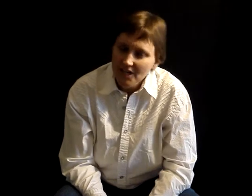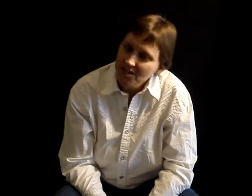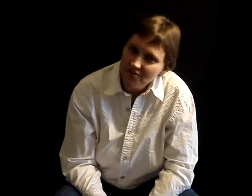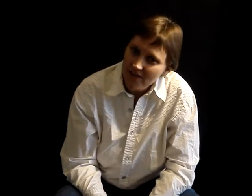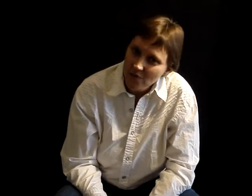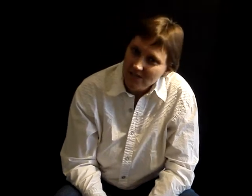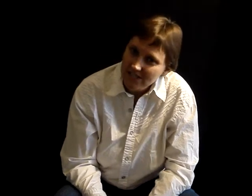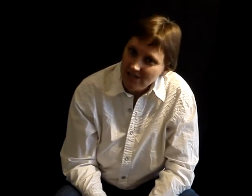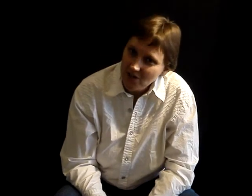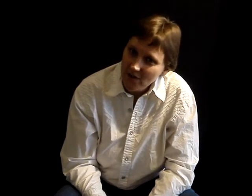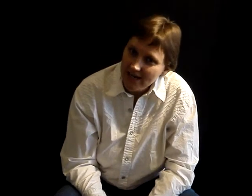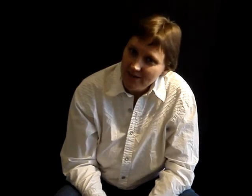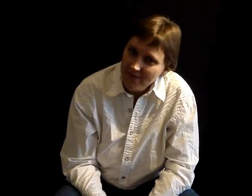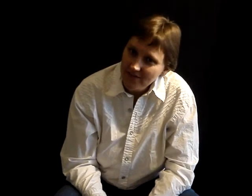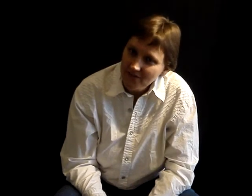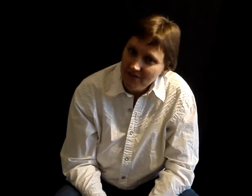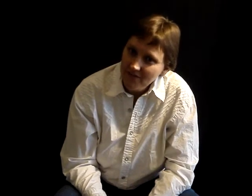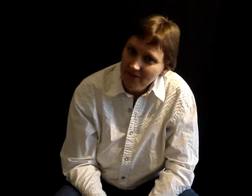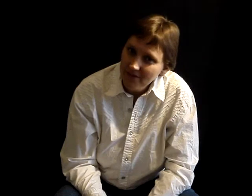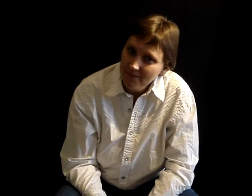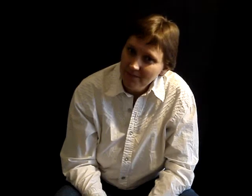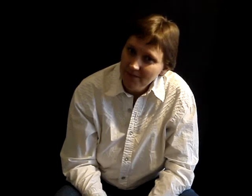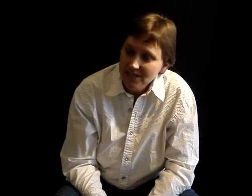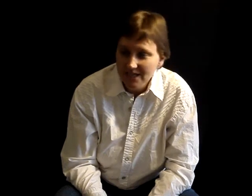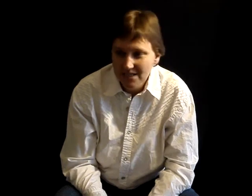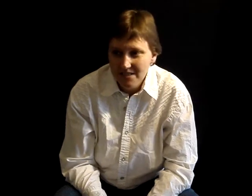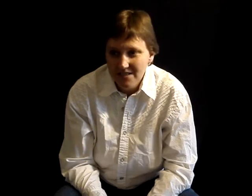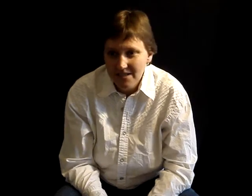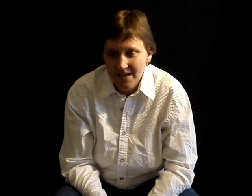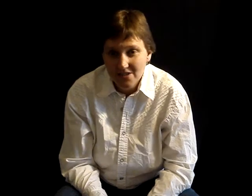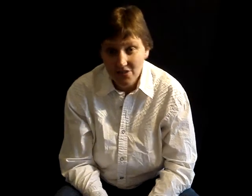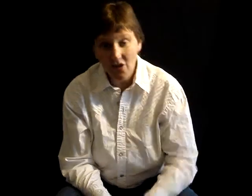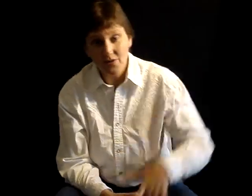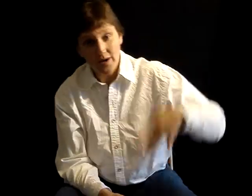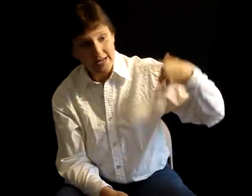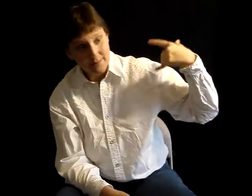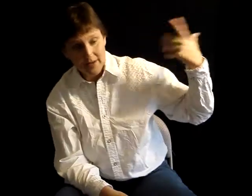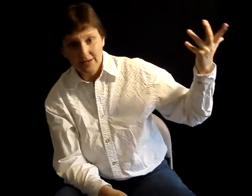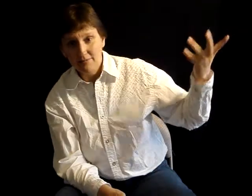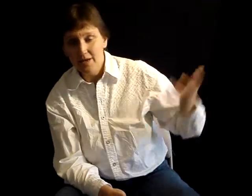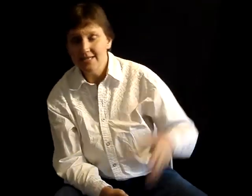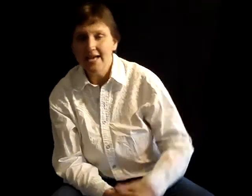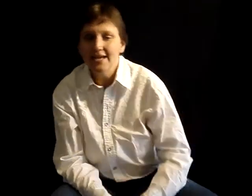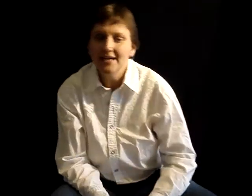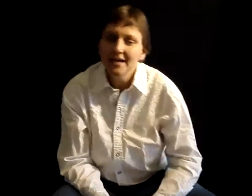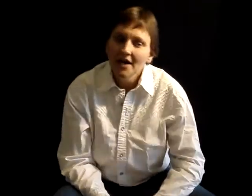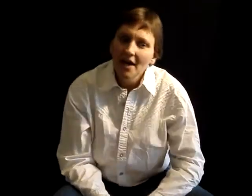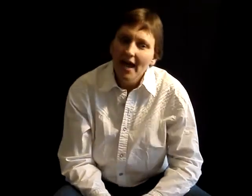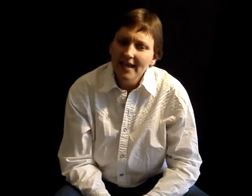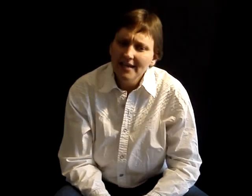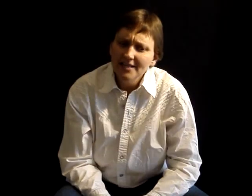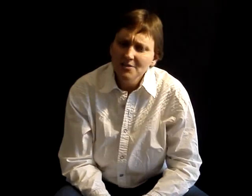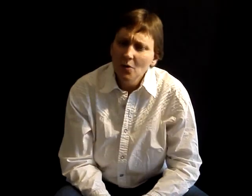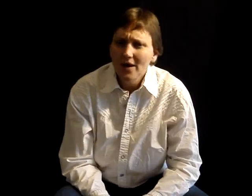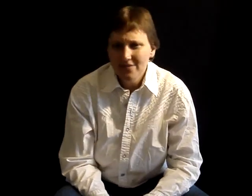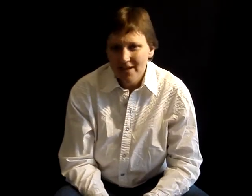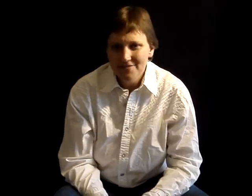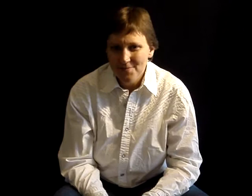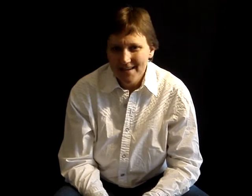changed forever once I started writing about stuff, injustices that I started writing about in Montana, and it's a way of life for me